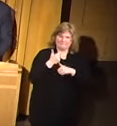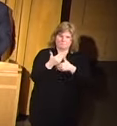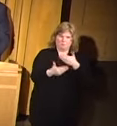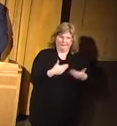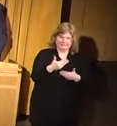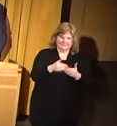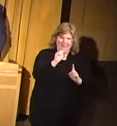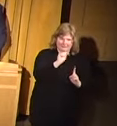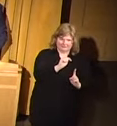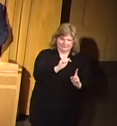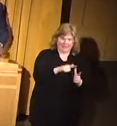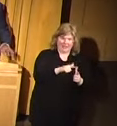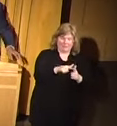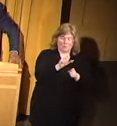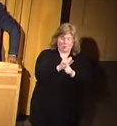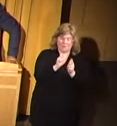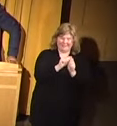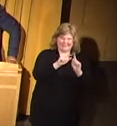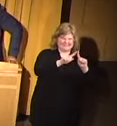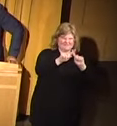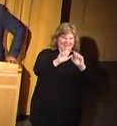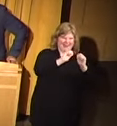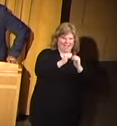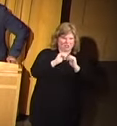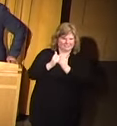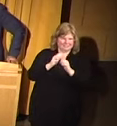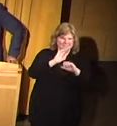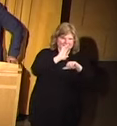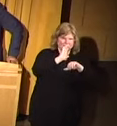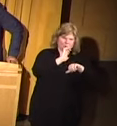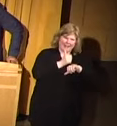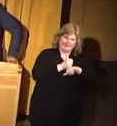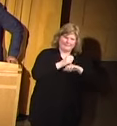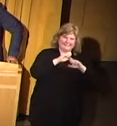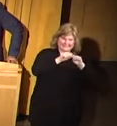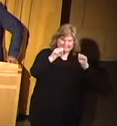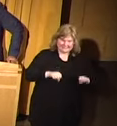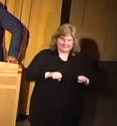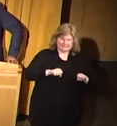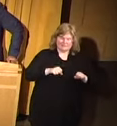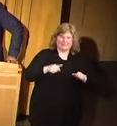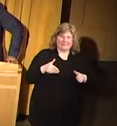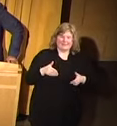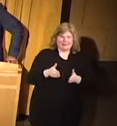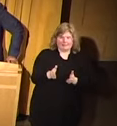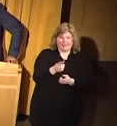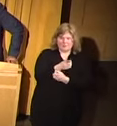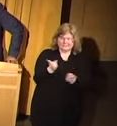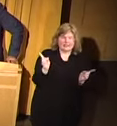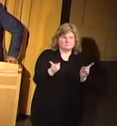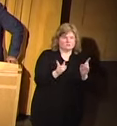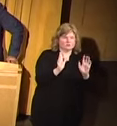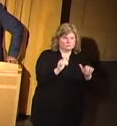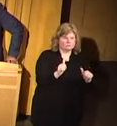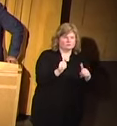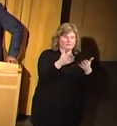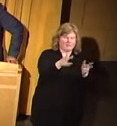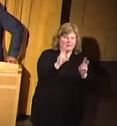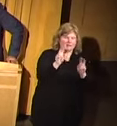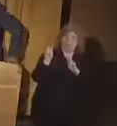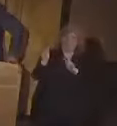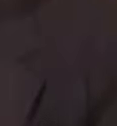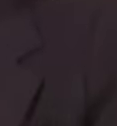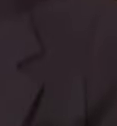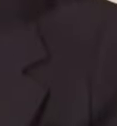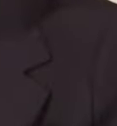and work with the agencies to put a system in place that allows them to provide oversight